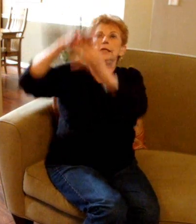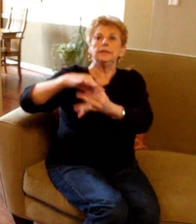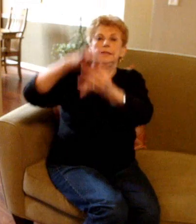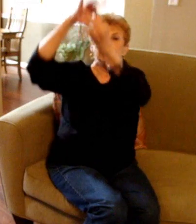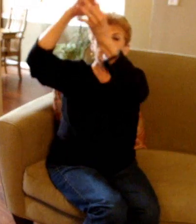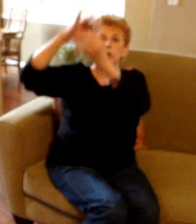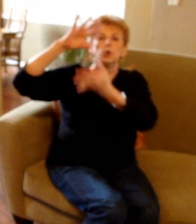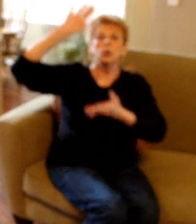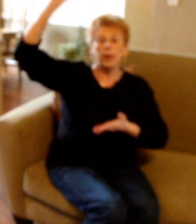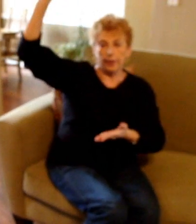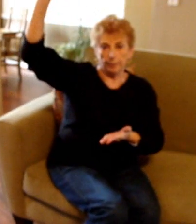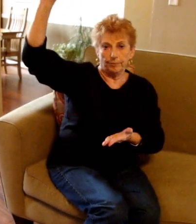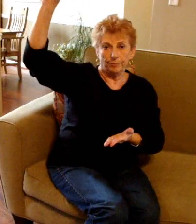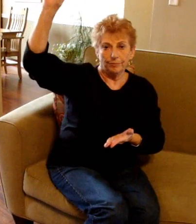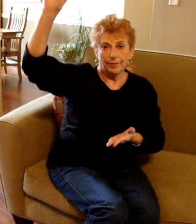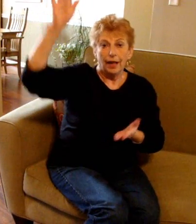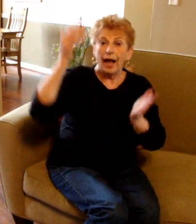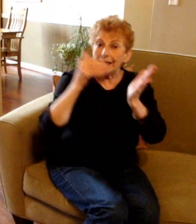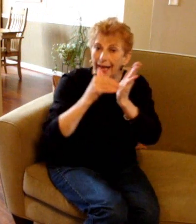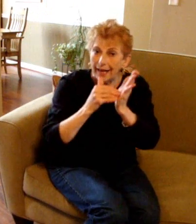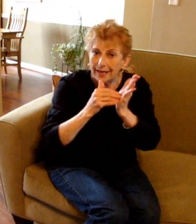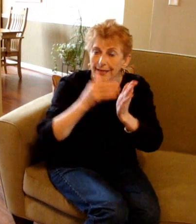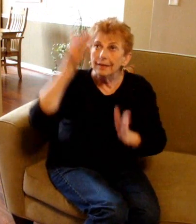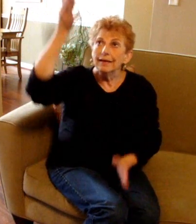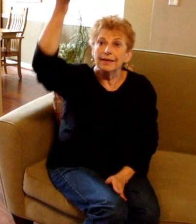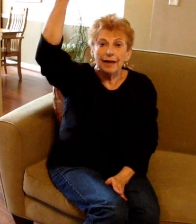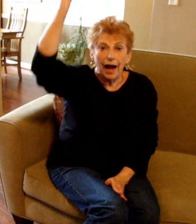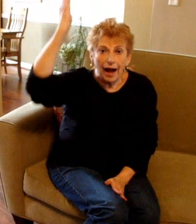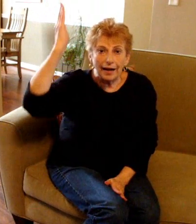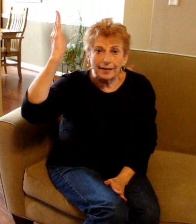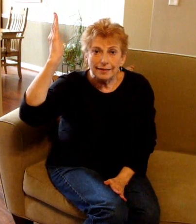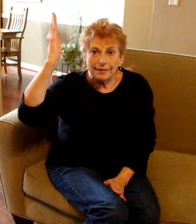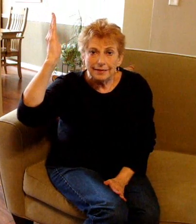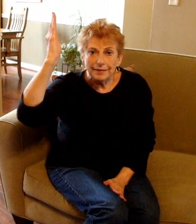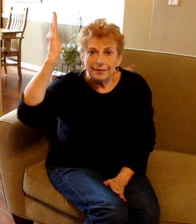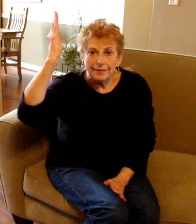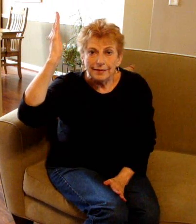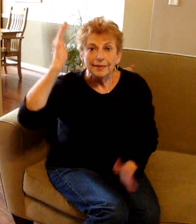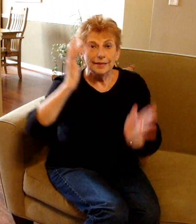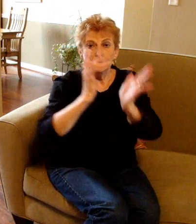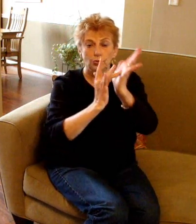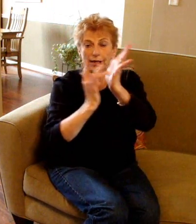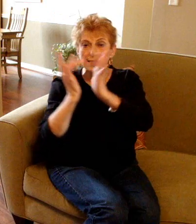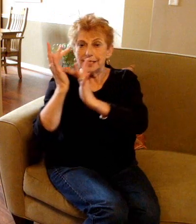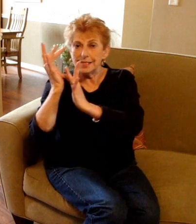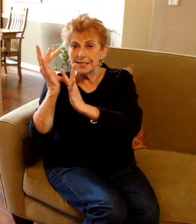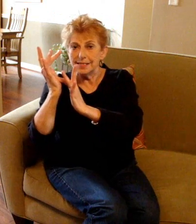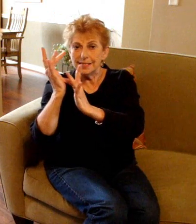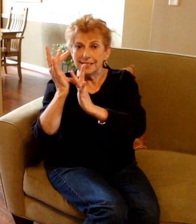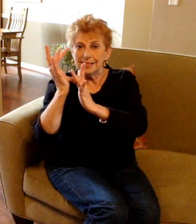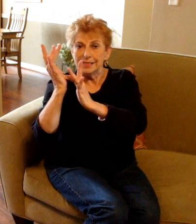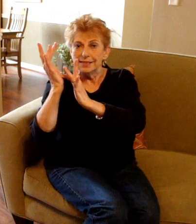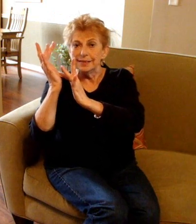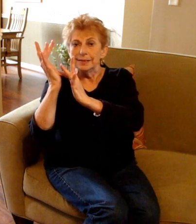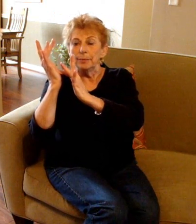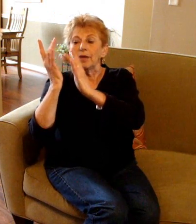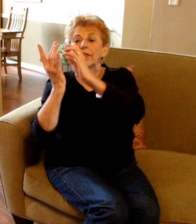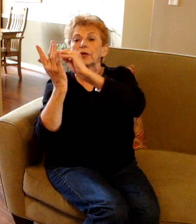to Him. Again, God. Jesus. God for the